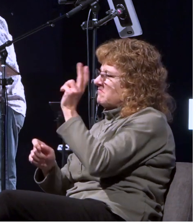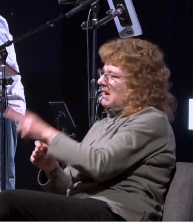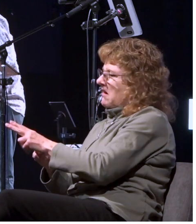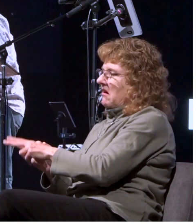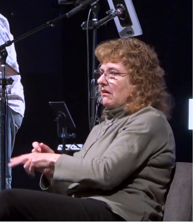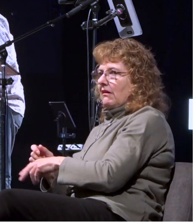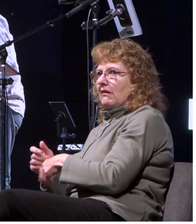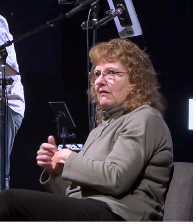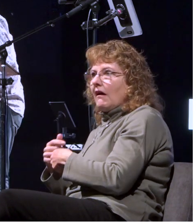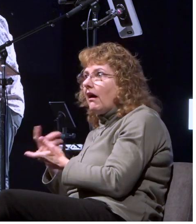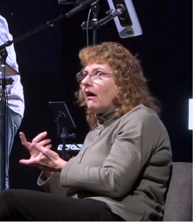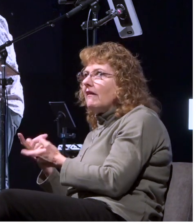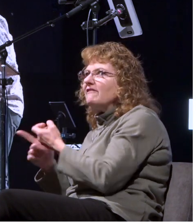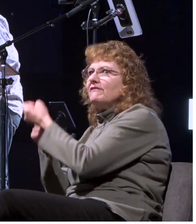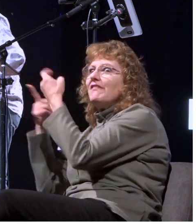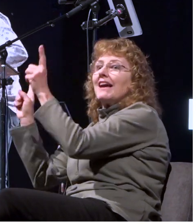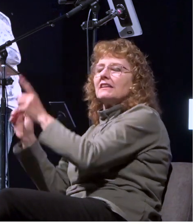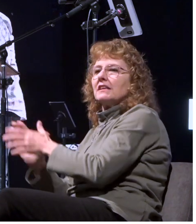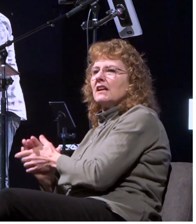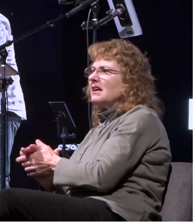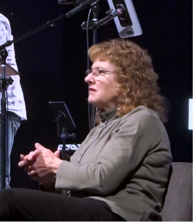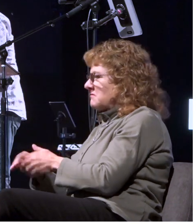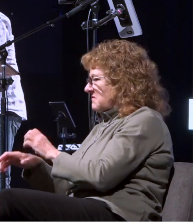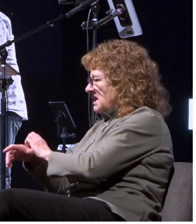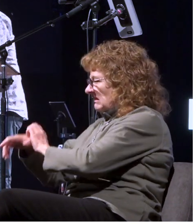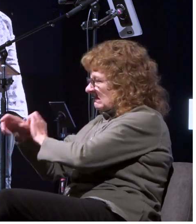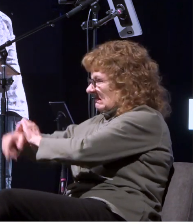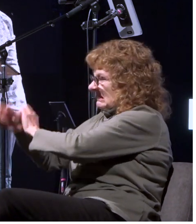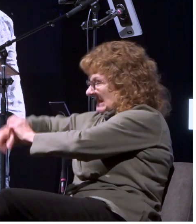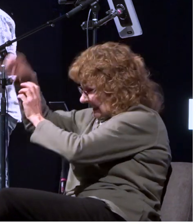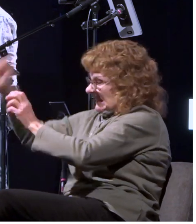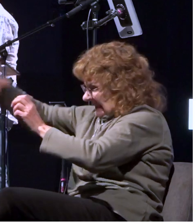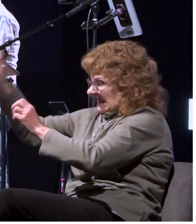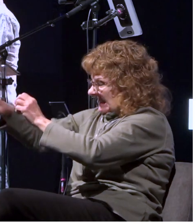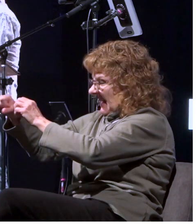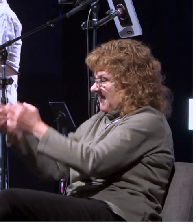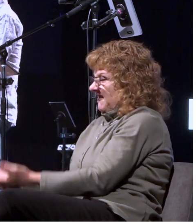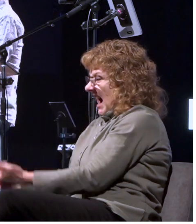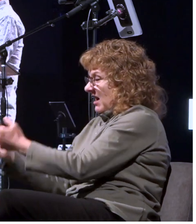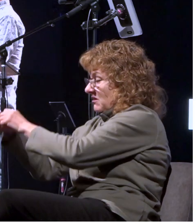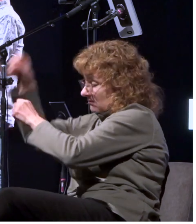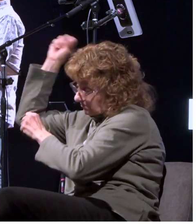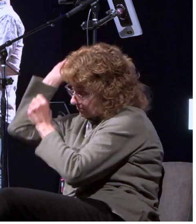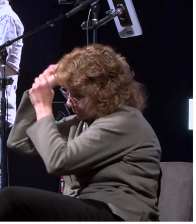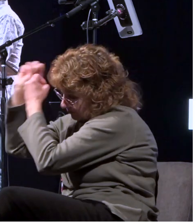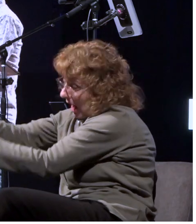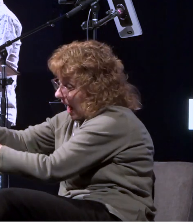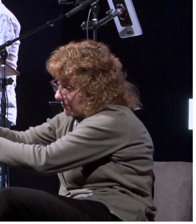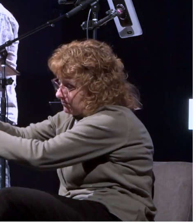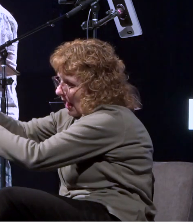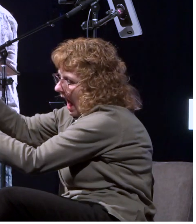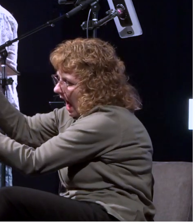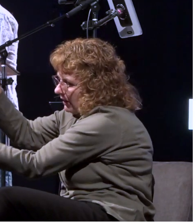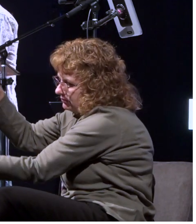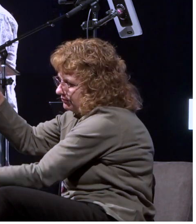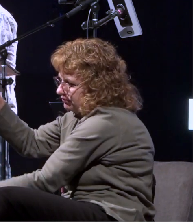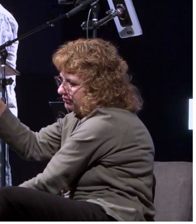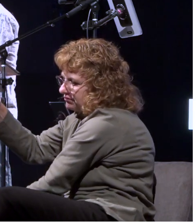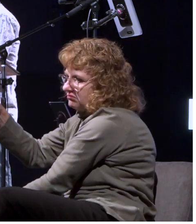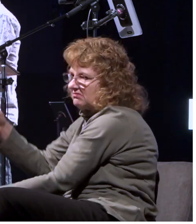paul shook off the creature into the fire and he suffered no harm you know he's a bad dude like paul he might have